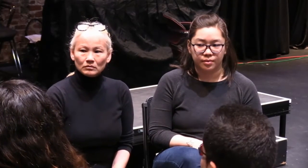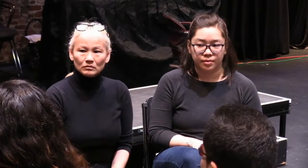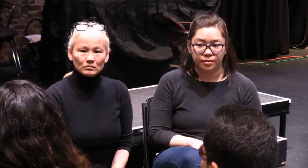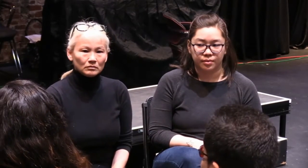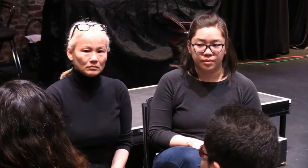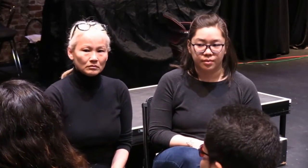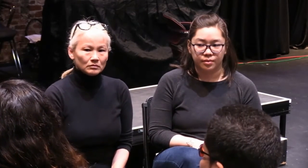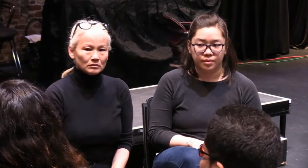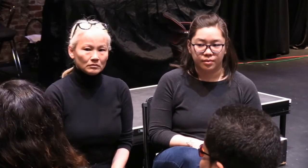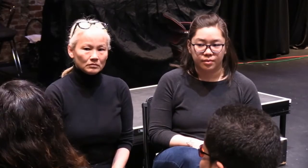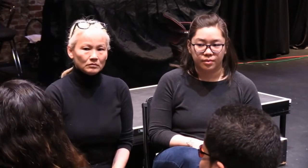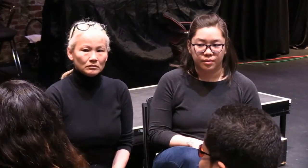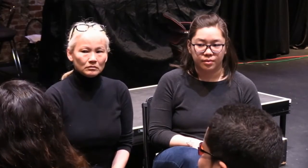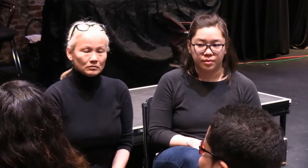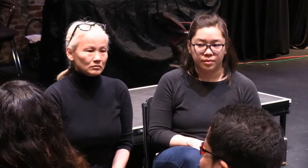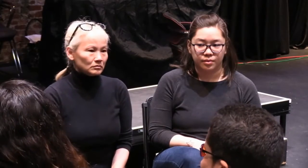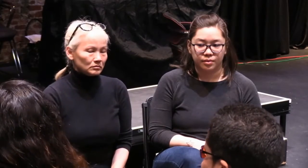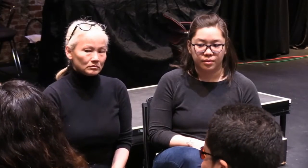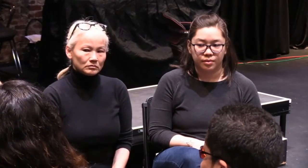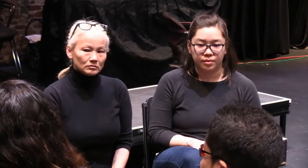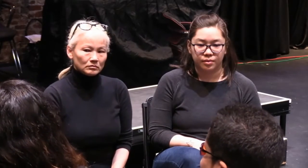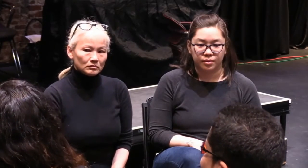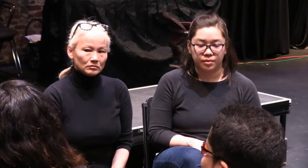themselves into those groups, as Sabina might mention.